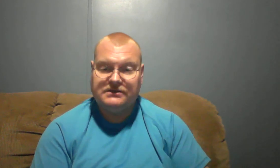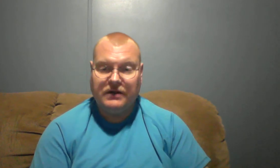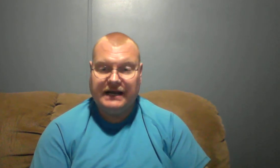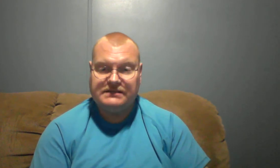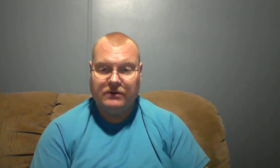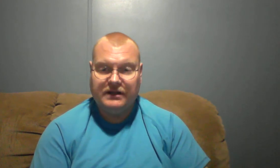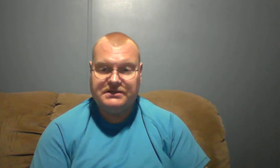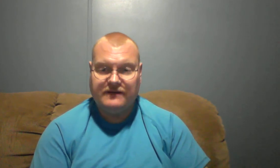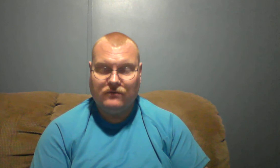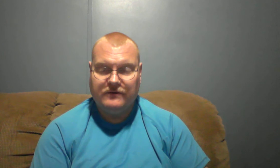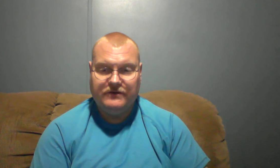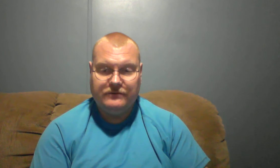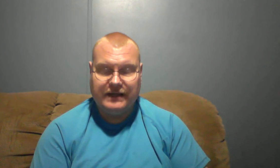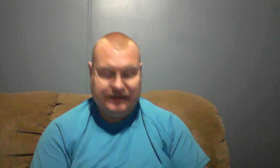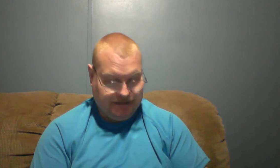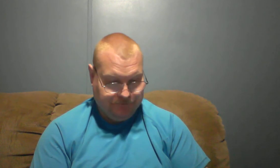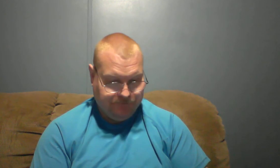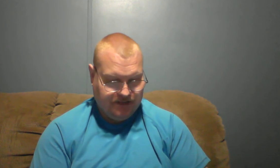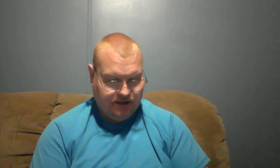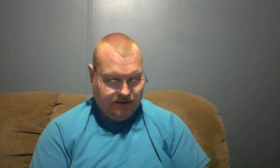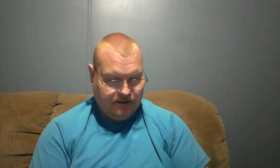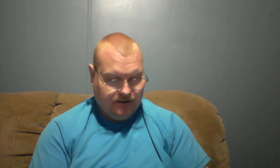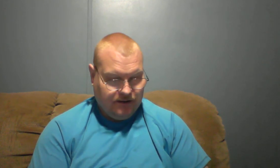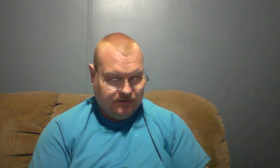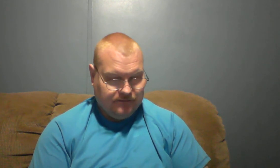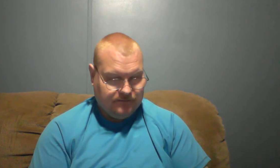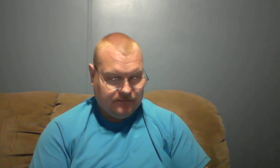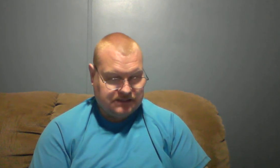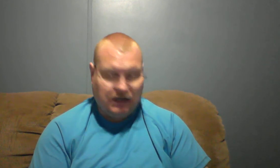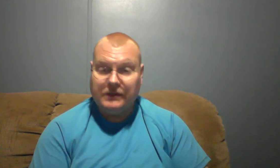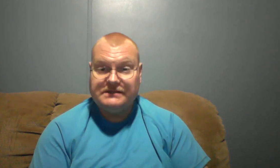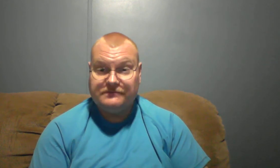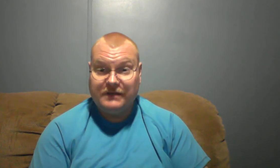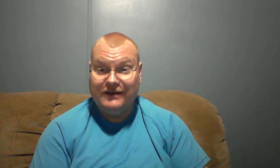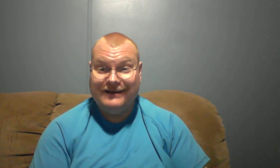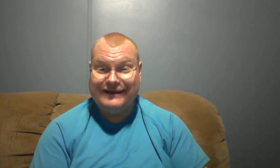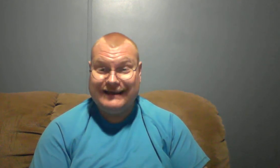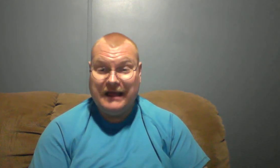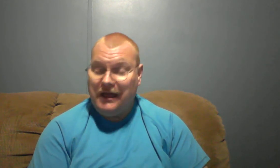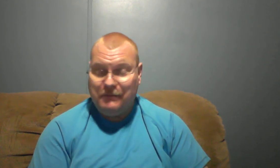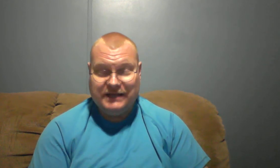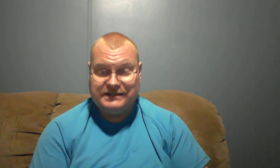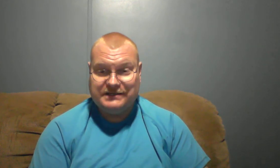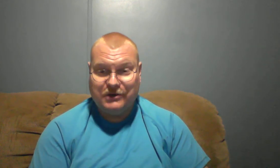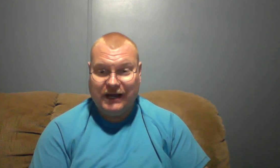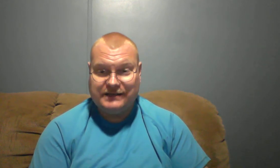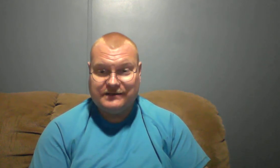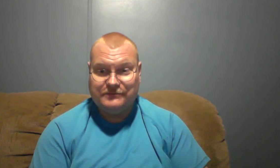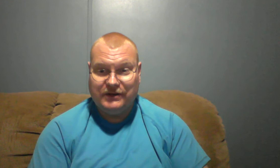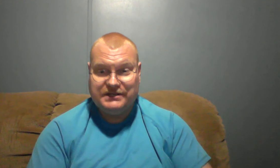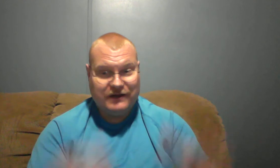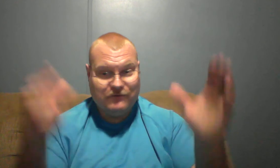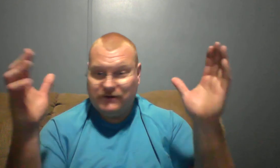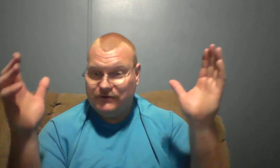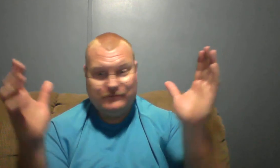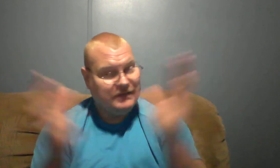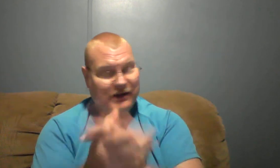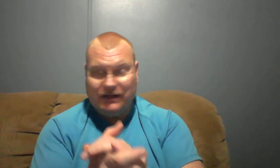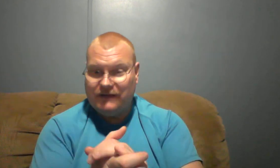Christ upon each and every one of you and as always blessings in Christ upon each and every one of you I love y